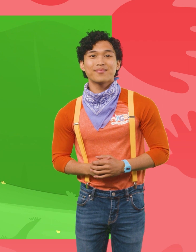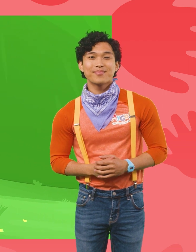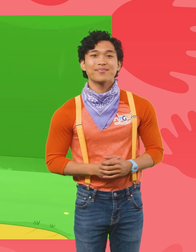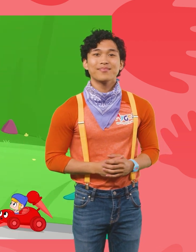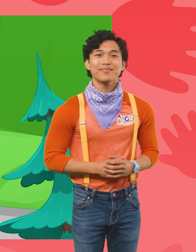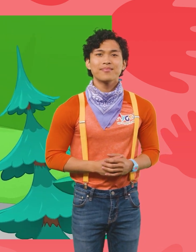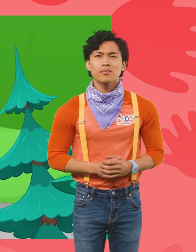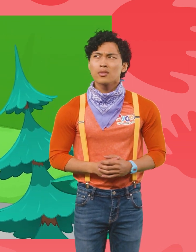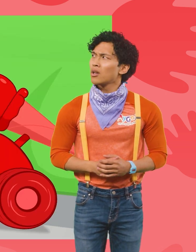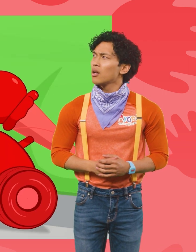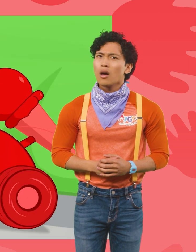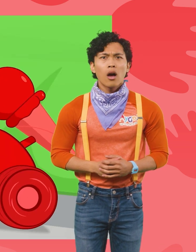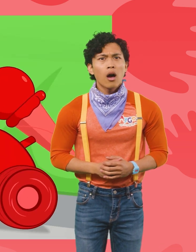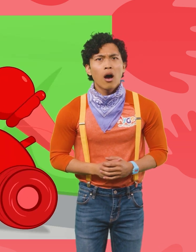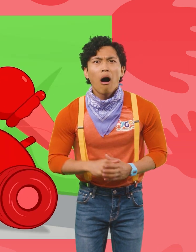Huh? Where is he going?